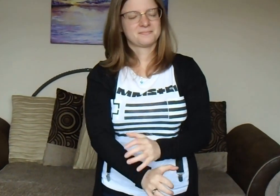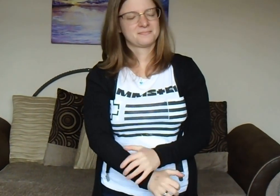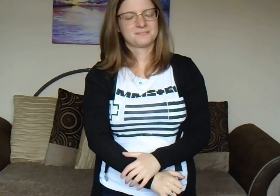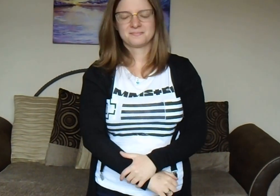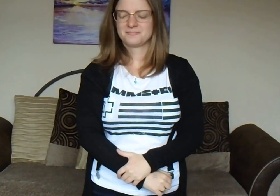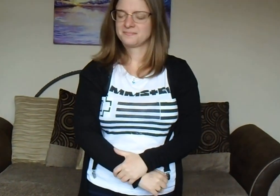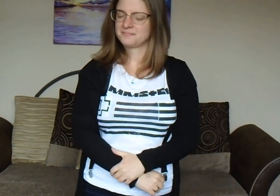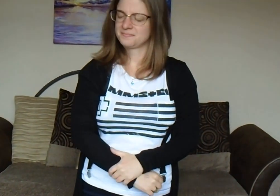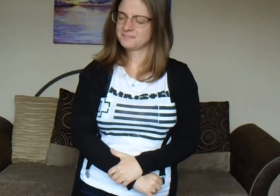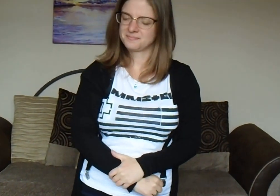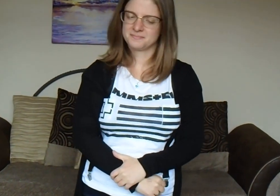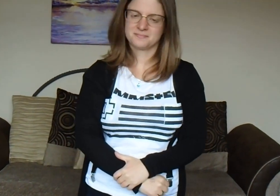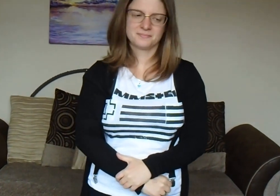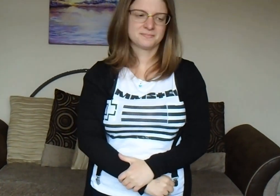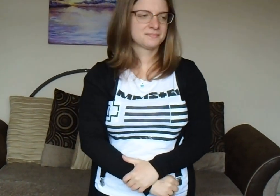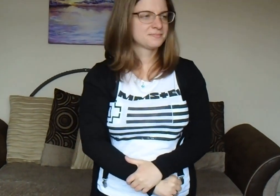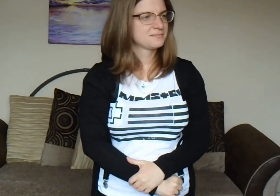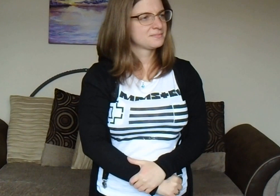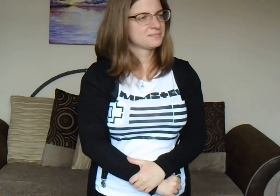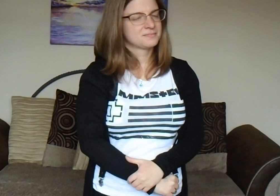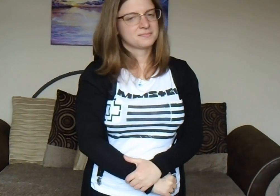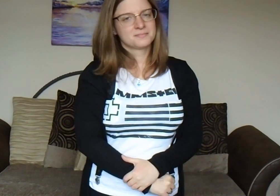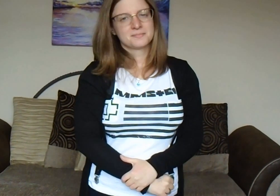not give up